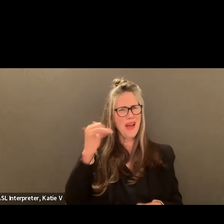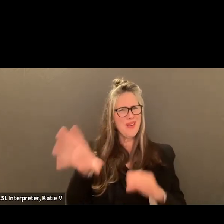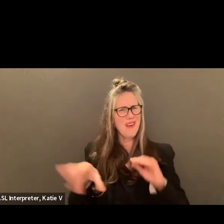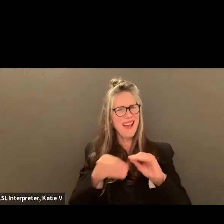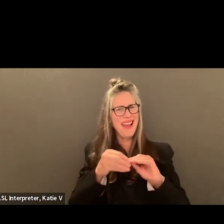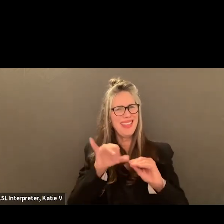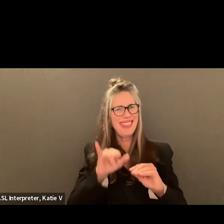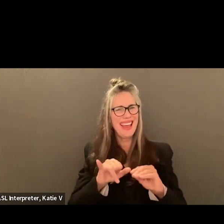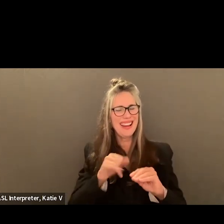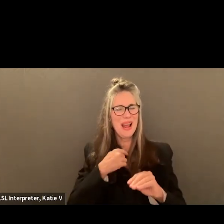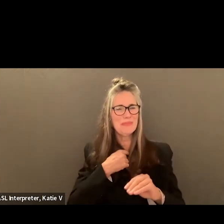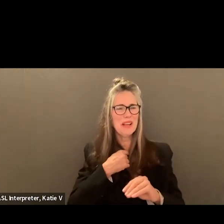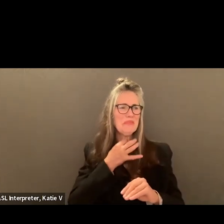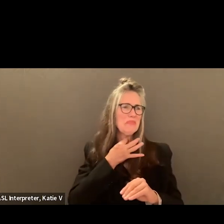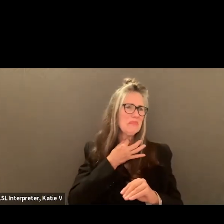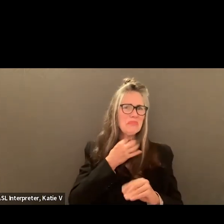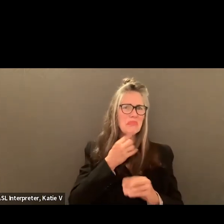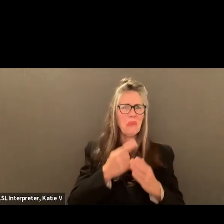Yeah.